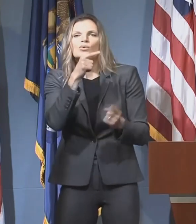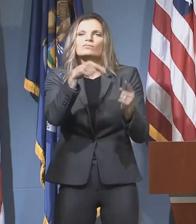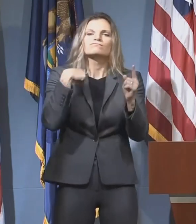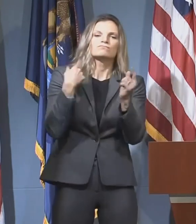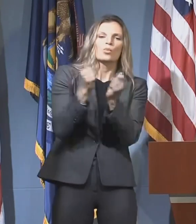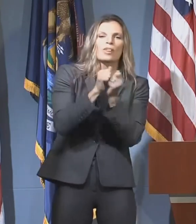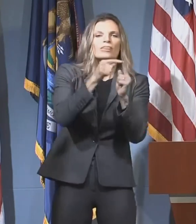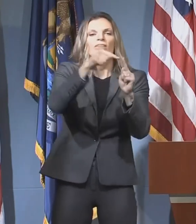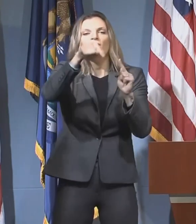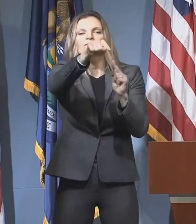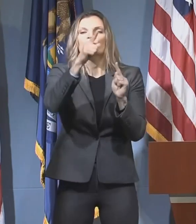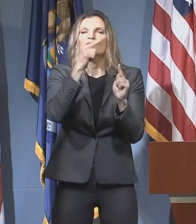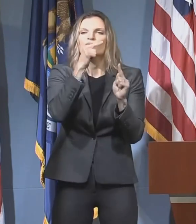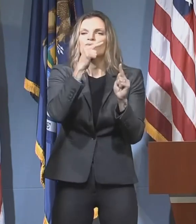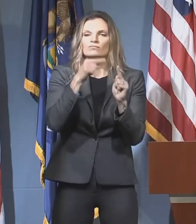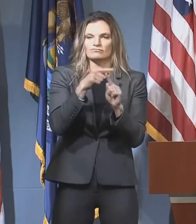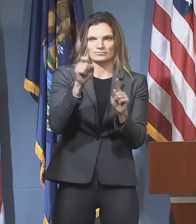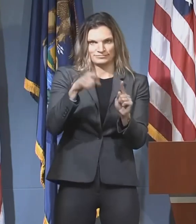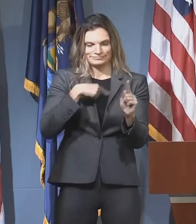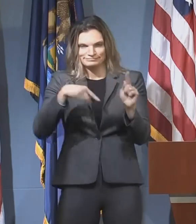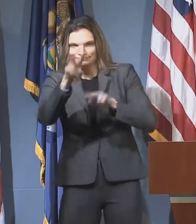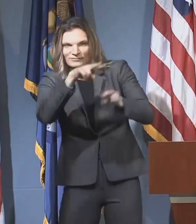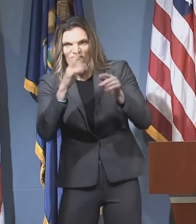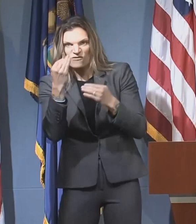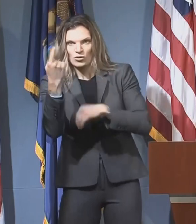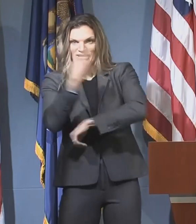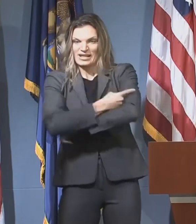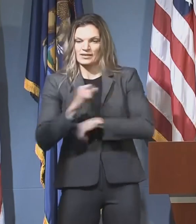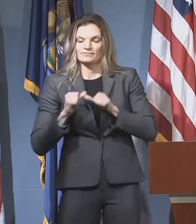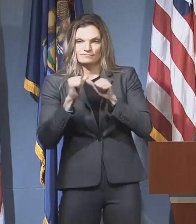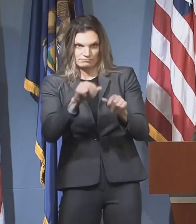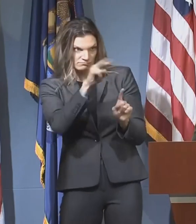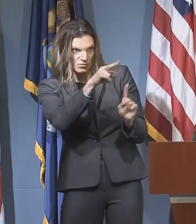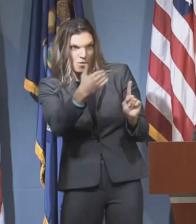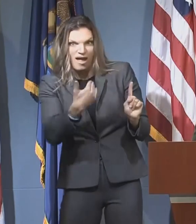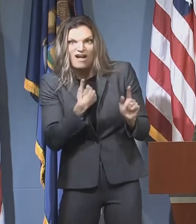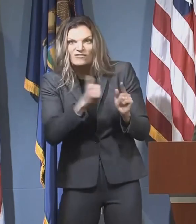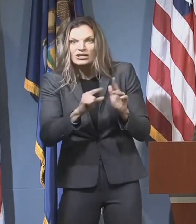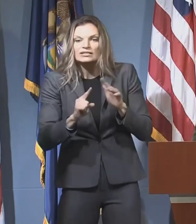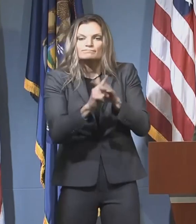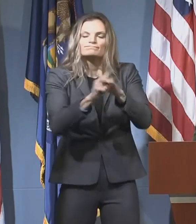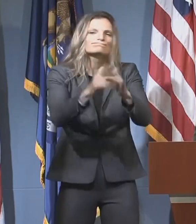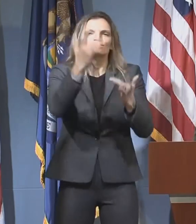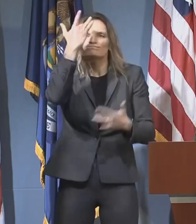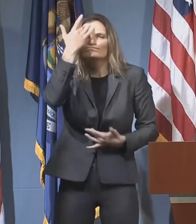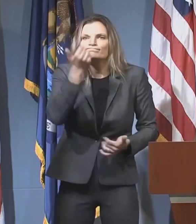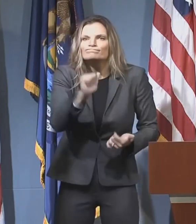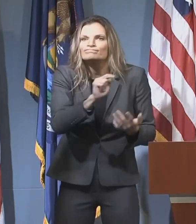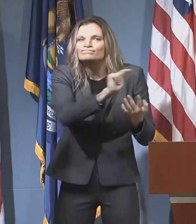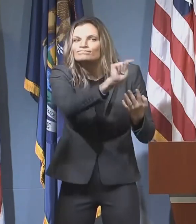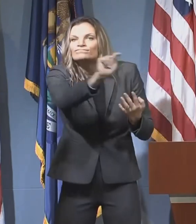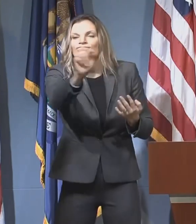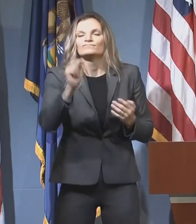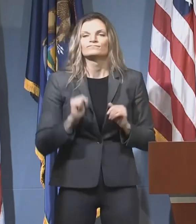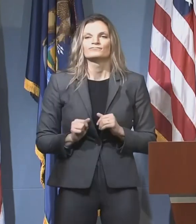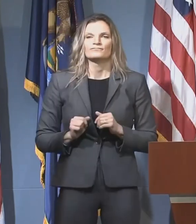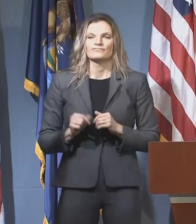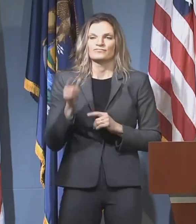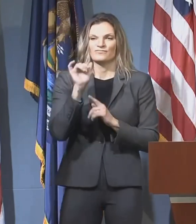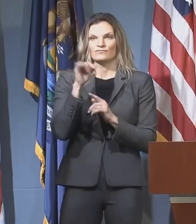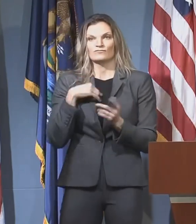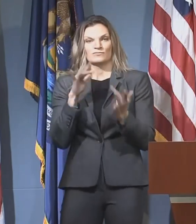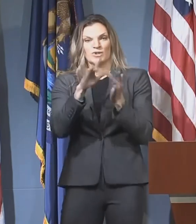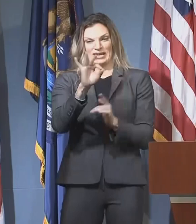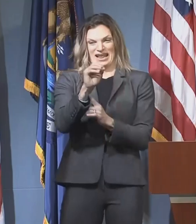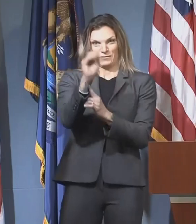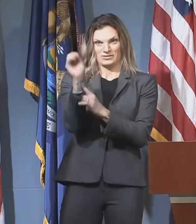contacts and monitor those people for 14 days to see if they develop symptoms. 99% of those contacts are reached